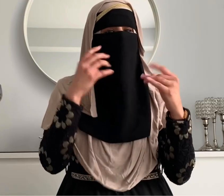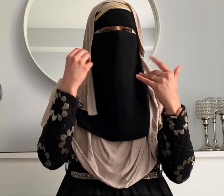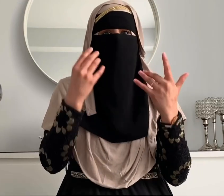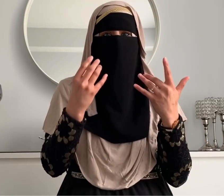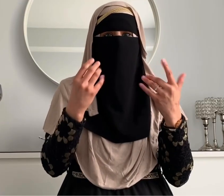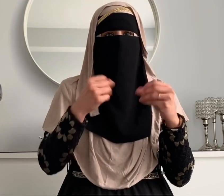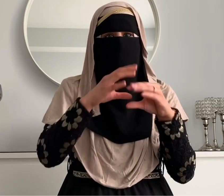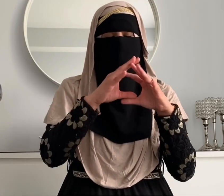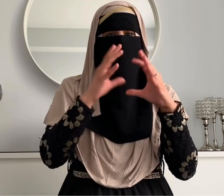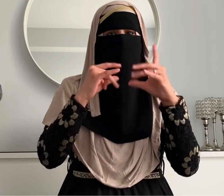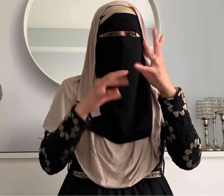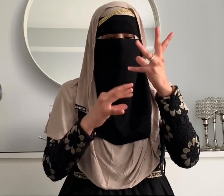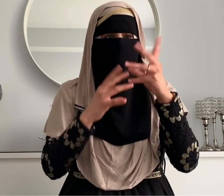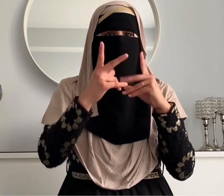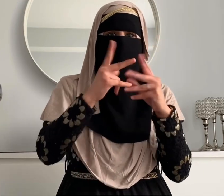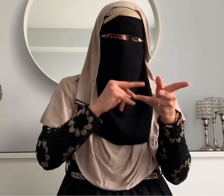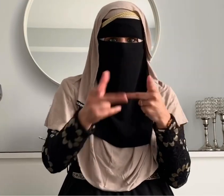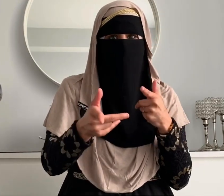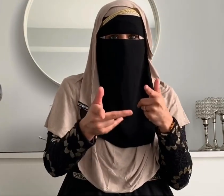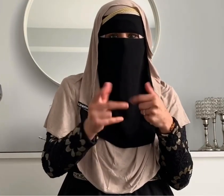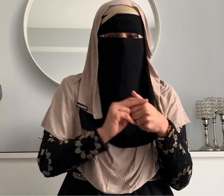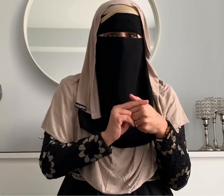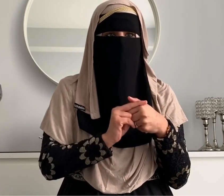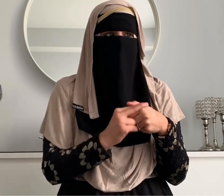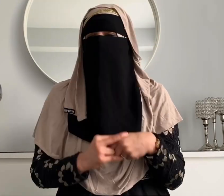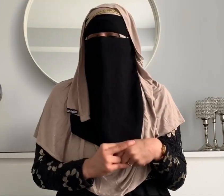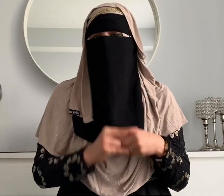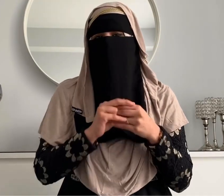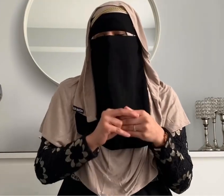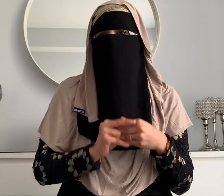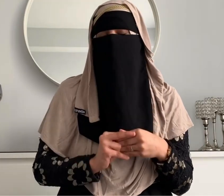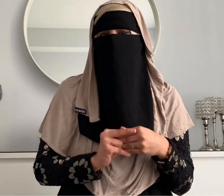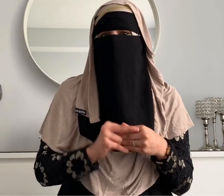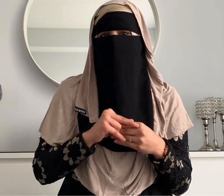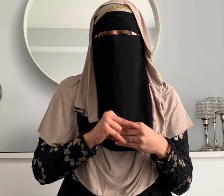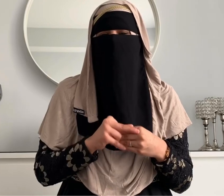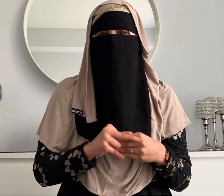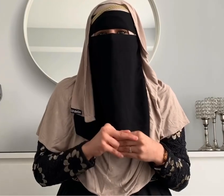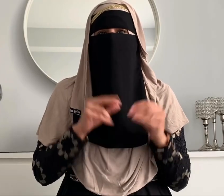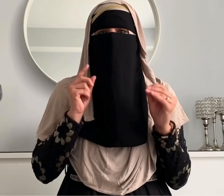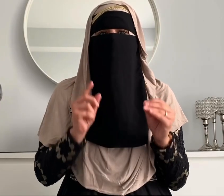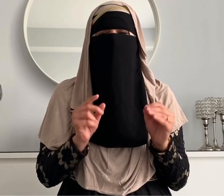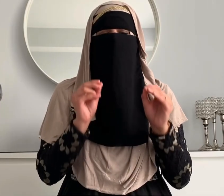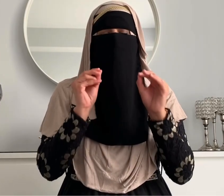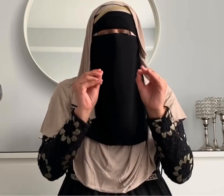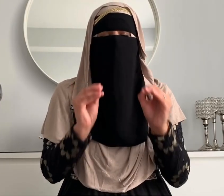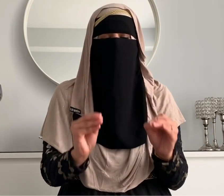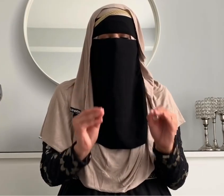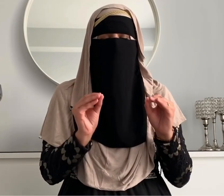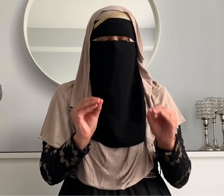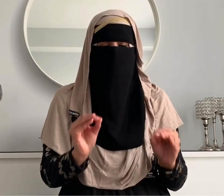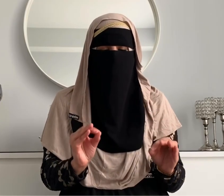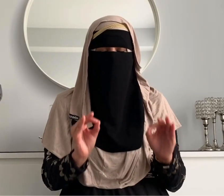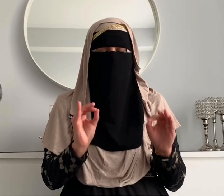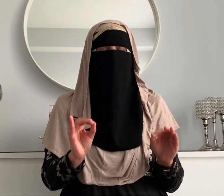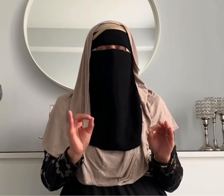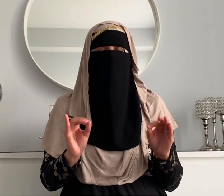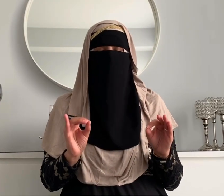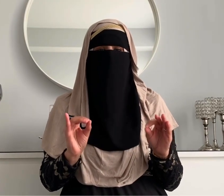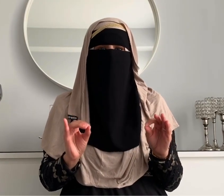gestures you use your hands to communicate with them kids don't learn how to talk until later but they're so smart so smart mashallah